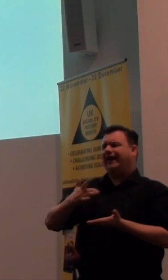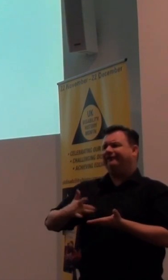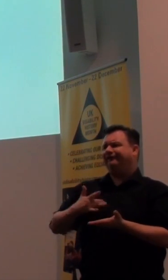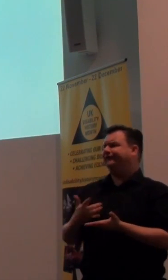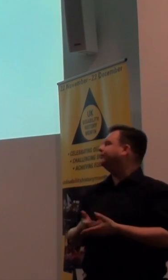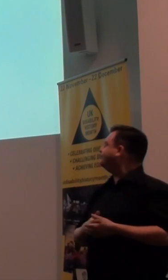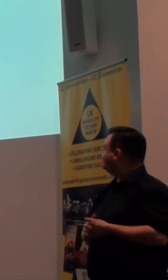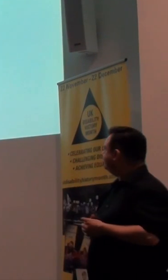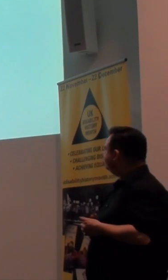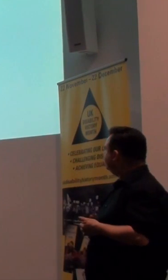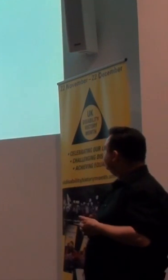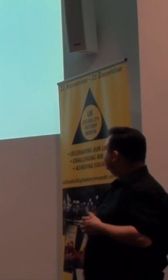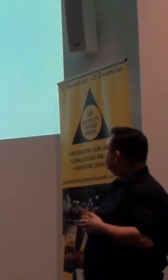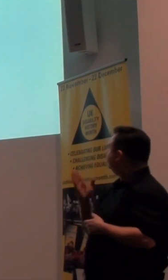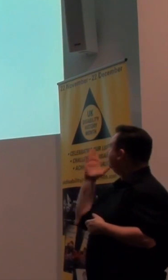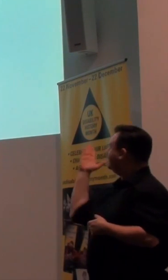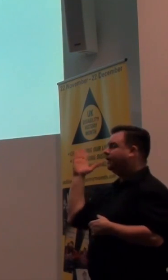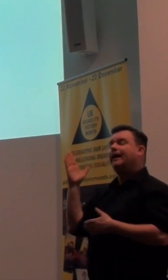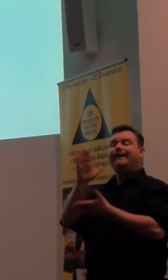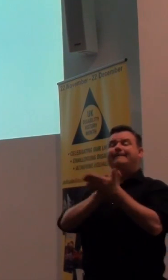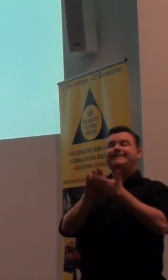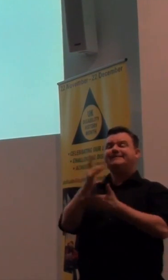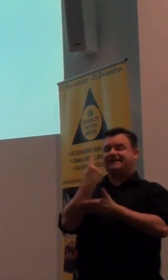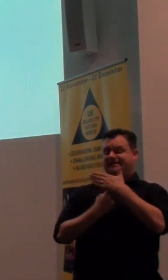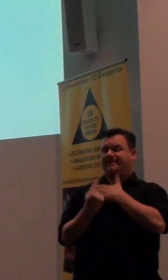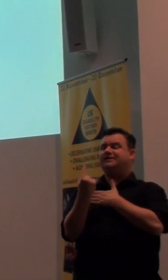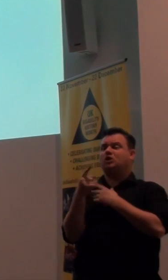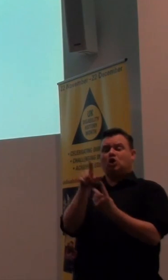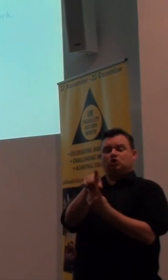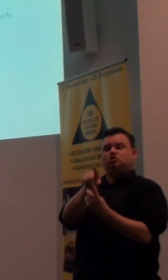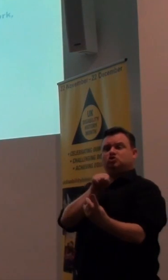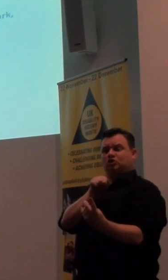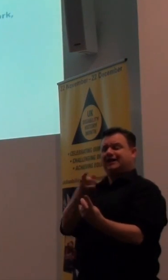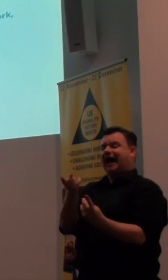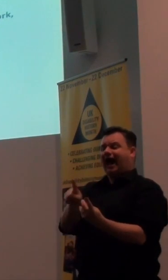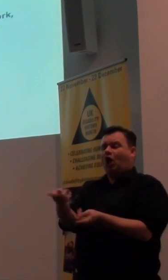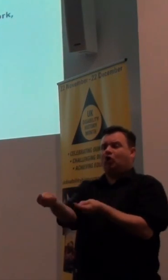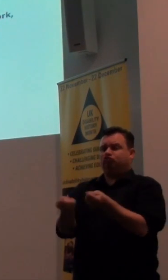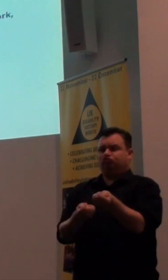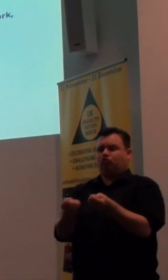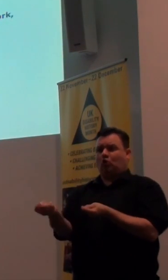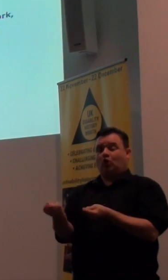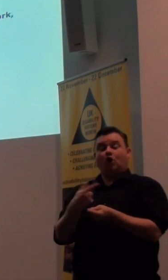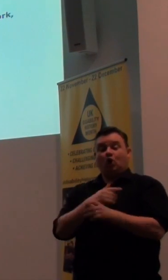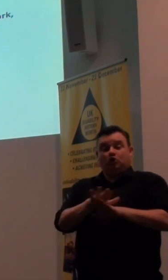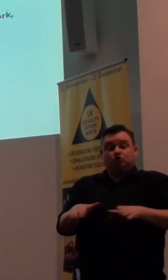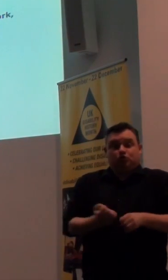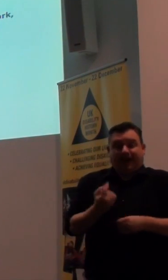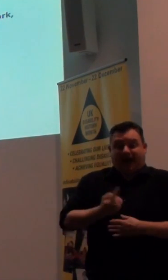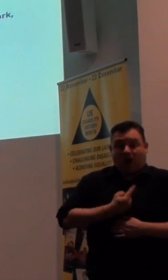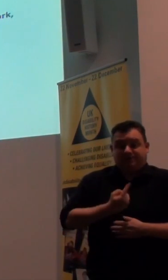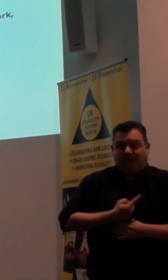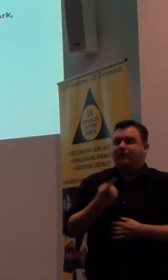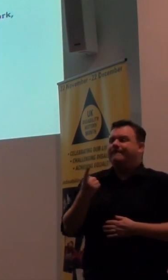What it means is independence, it's choice and control over what happens to us. Not doing it for ourselves, but having choice and